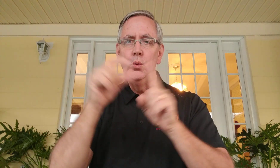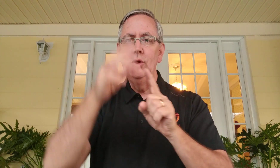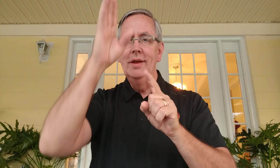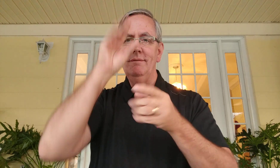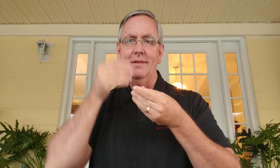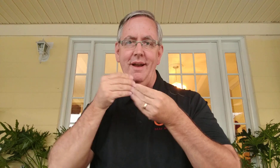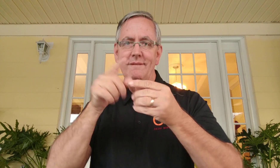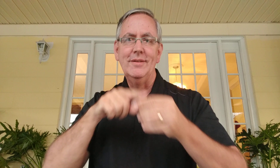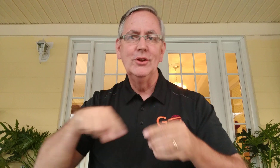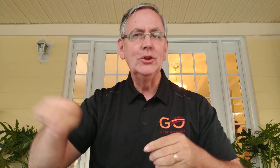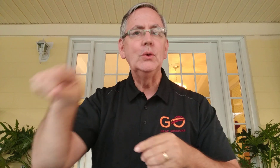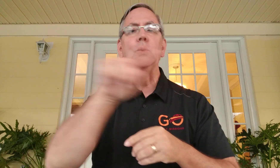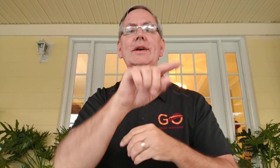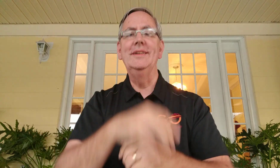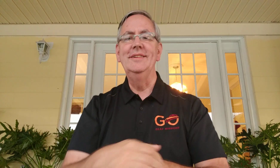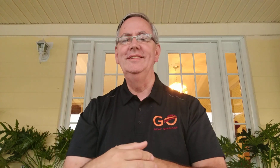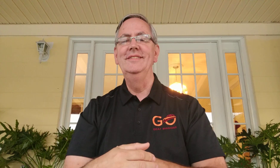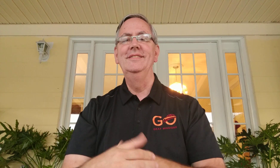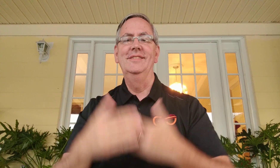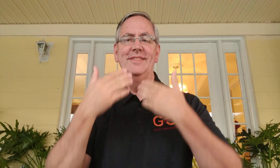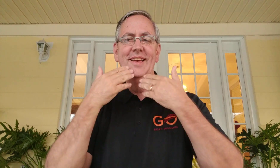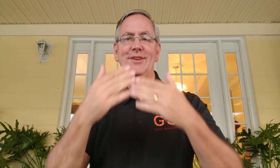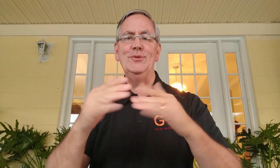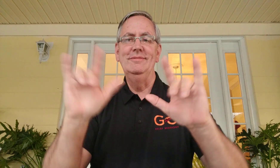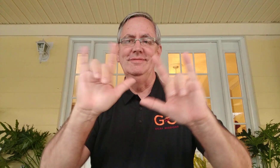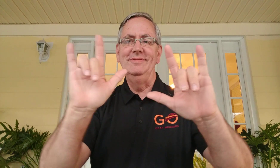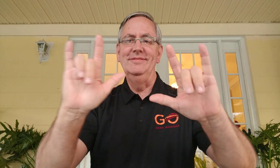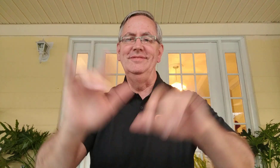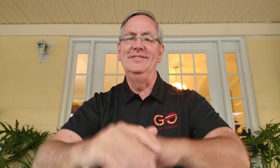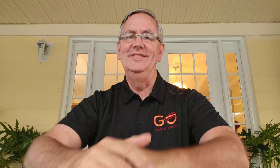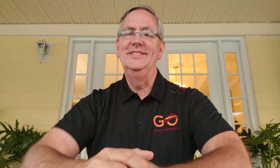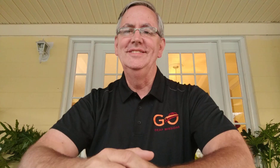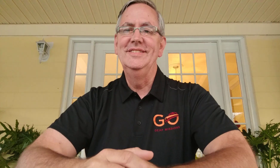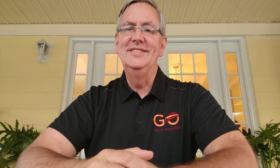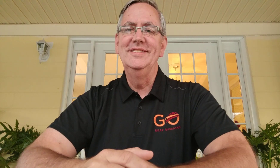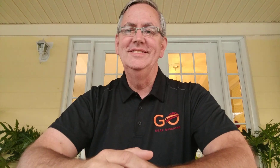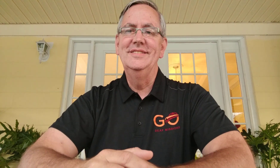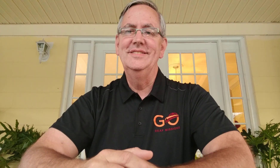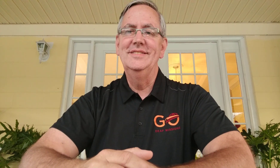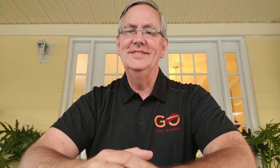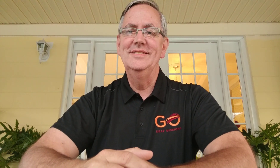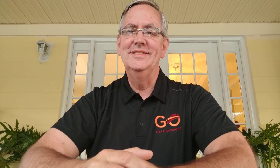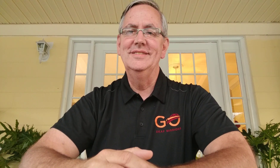still get preaching and still get fed from the Word of God. Thank you. Bye-bye.